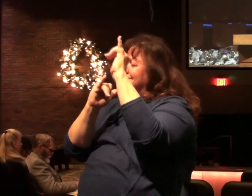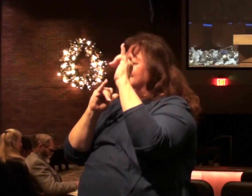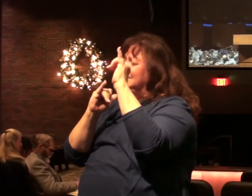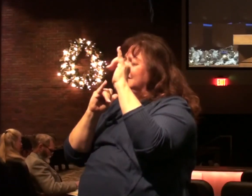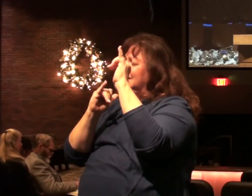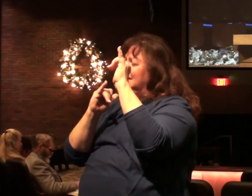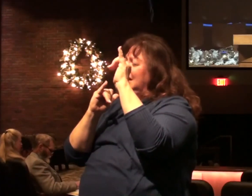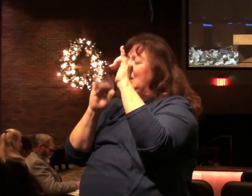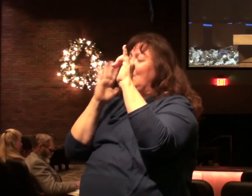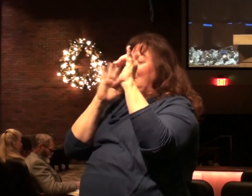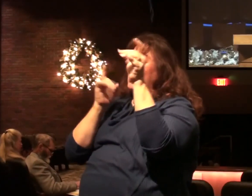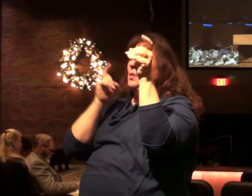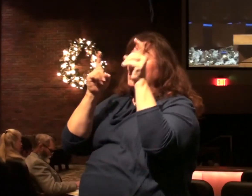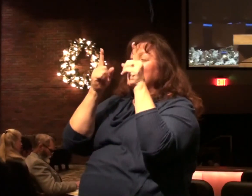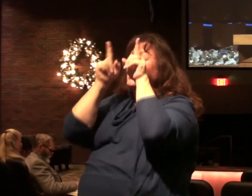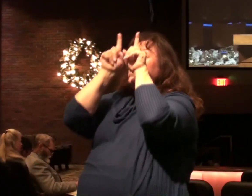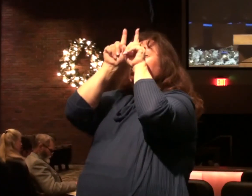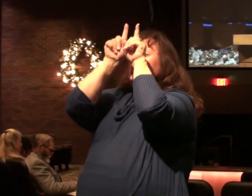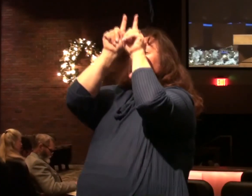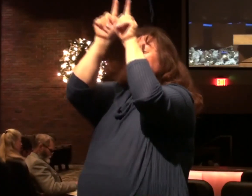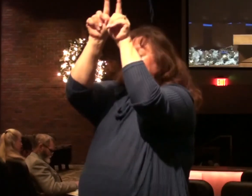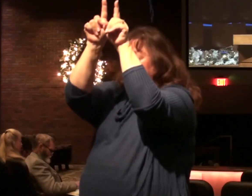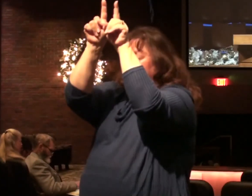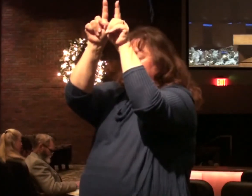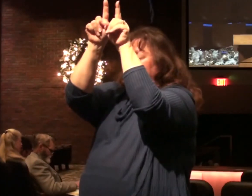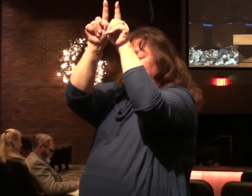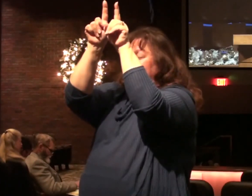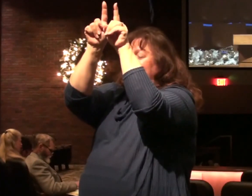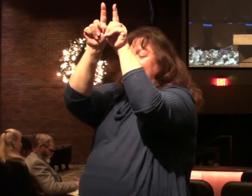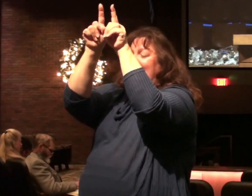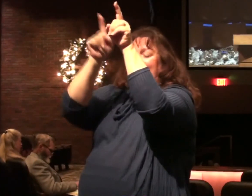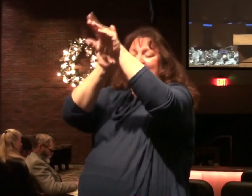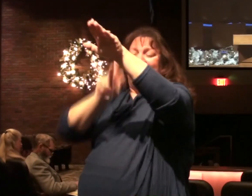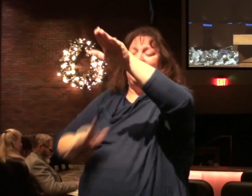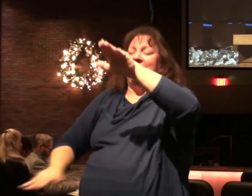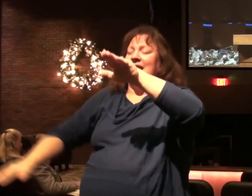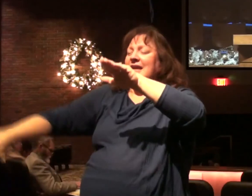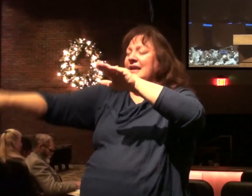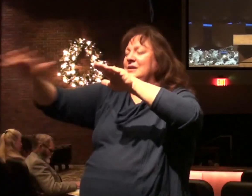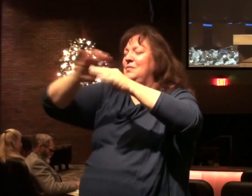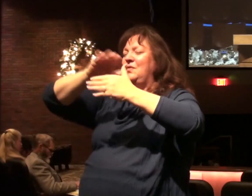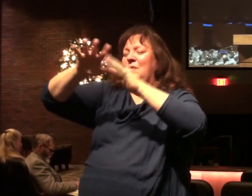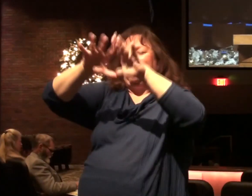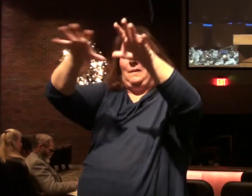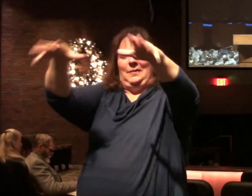destined to rule and reign with him and a kingdom over all creation.